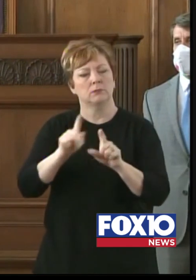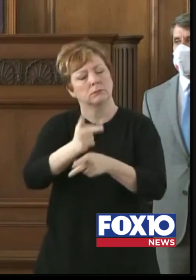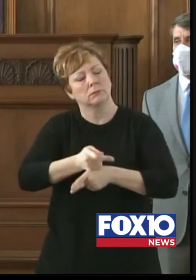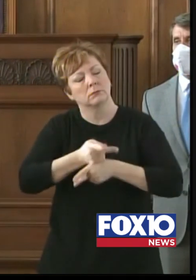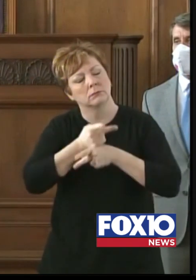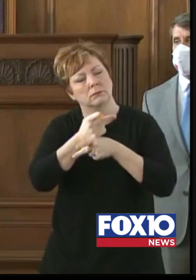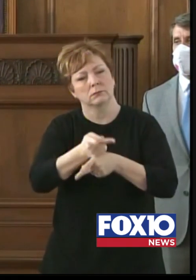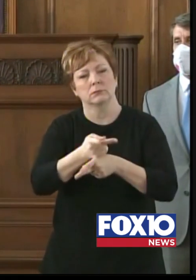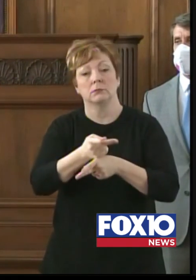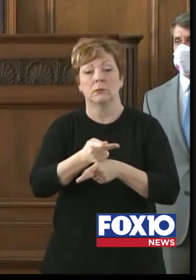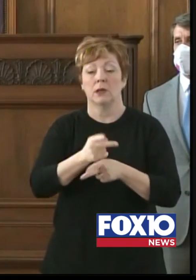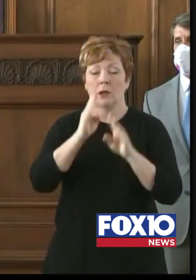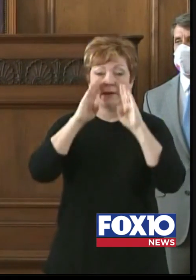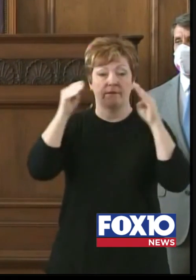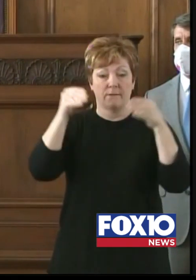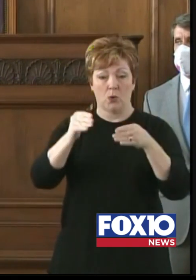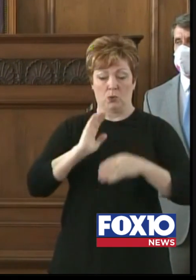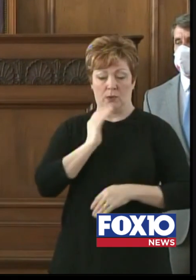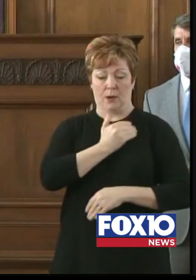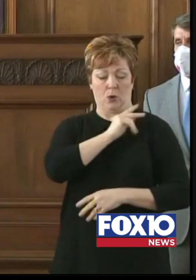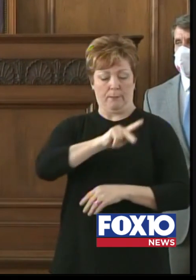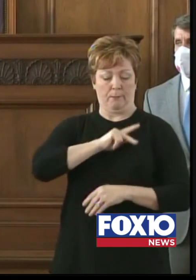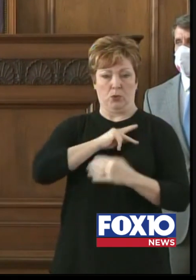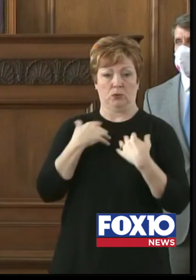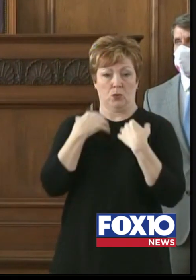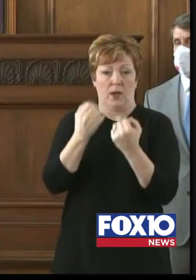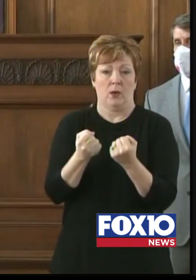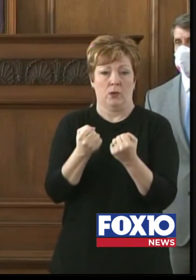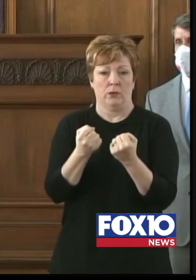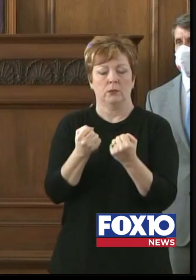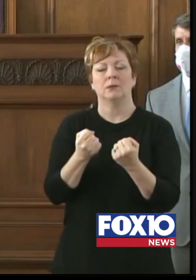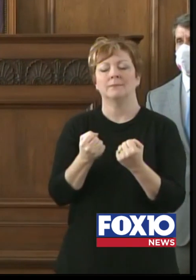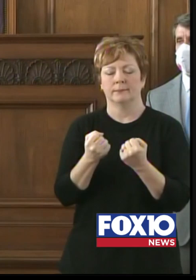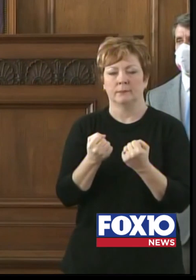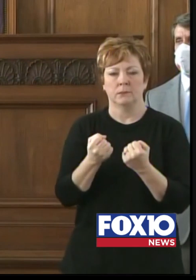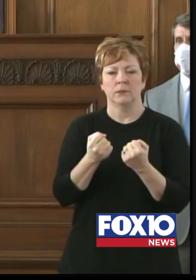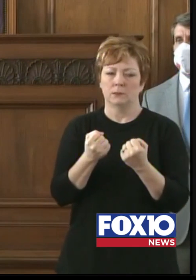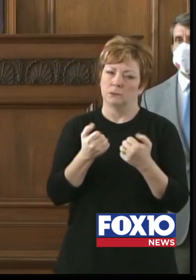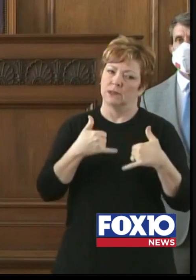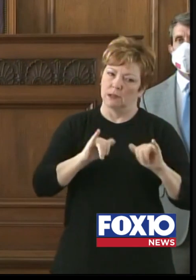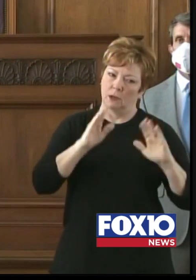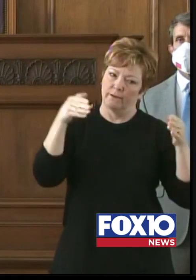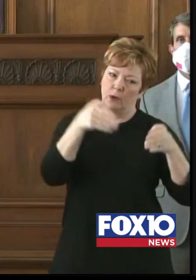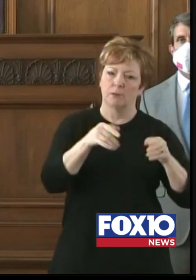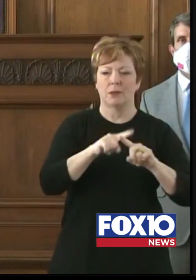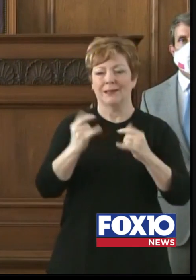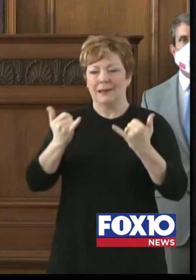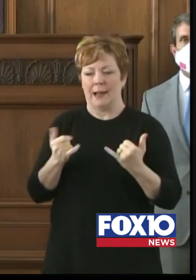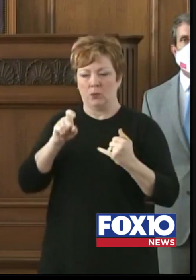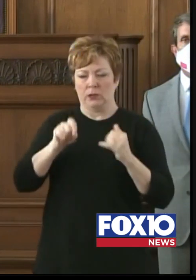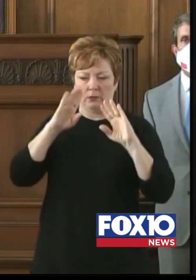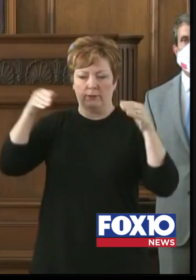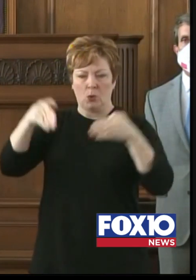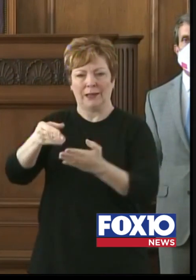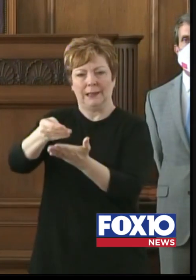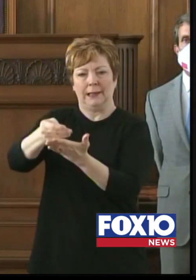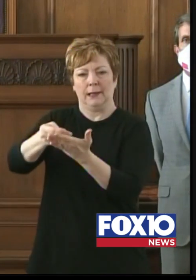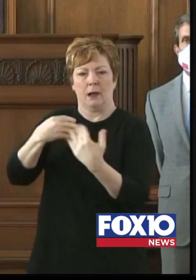while maintaining focus on our personal health, it's now time that we also focus on our economic health.